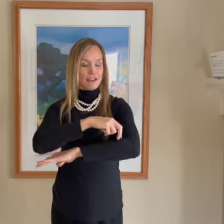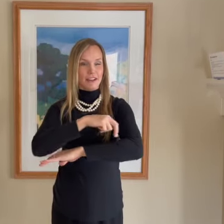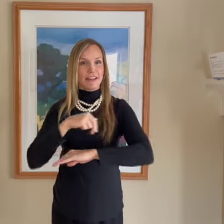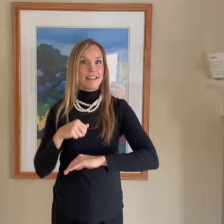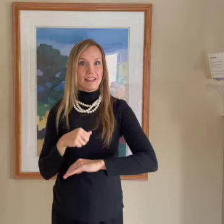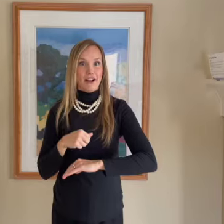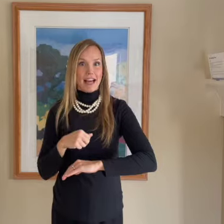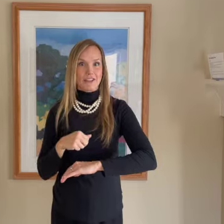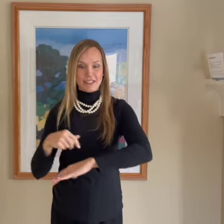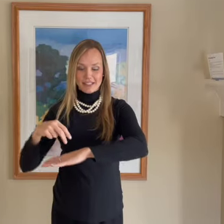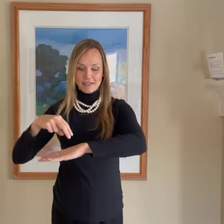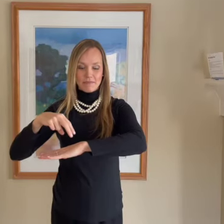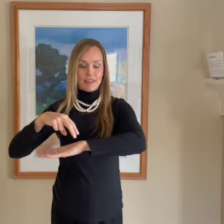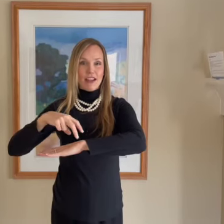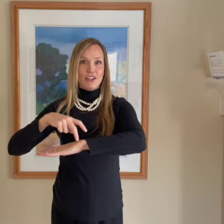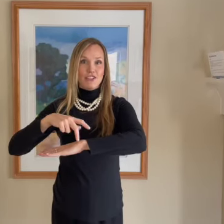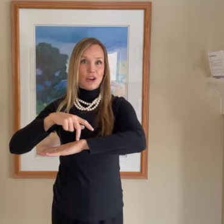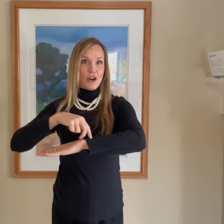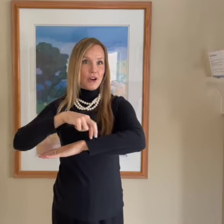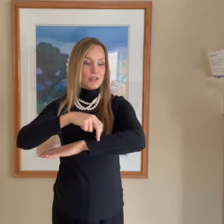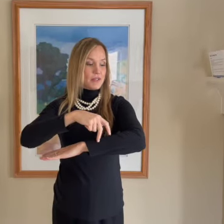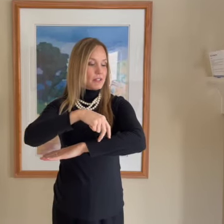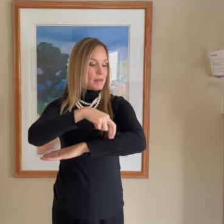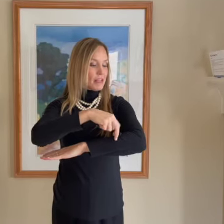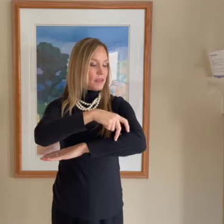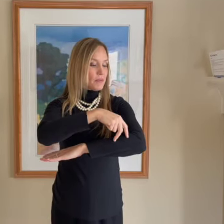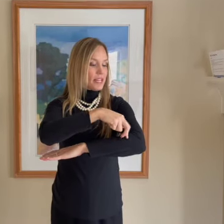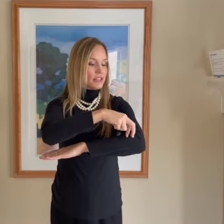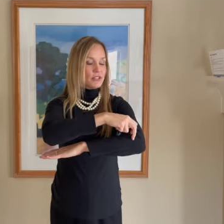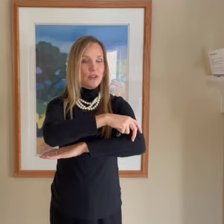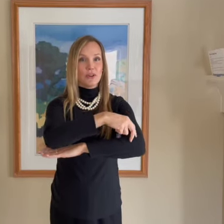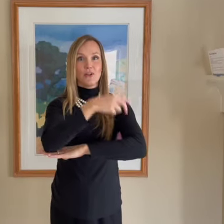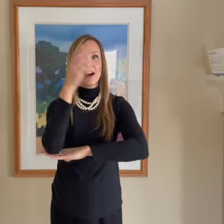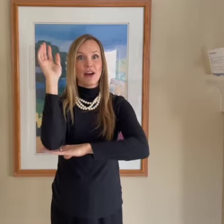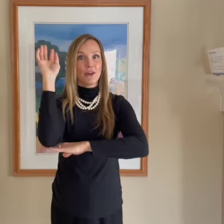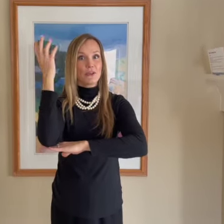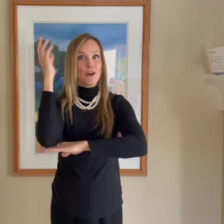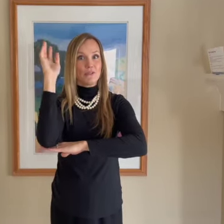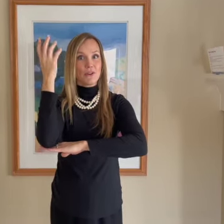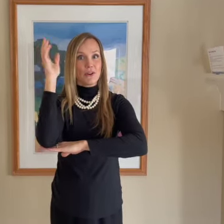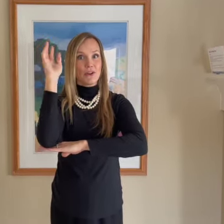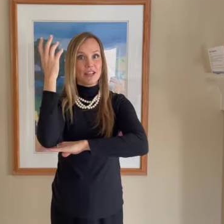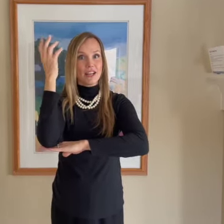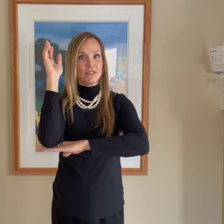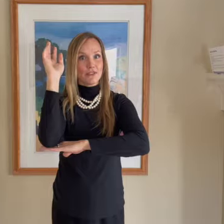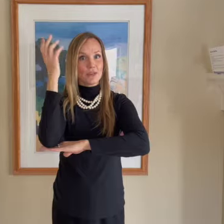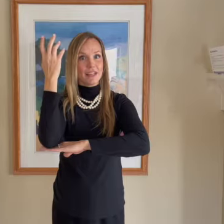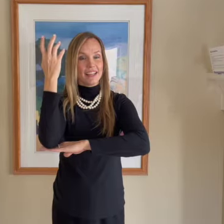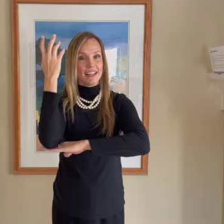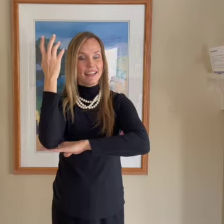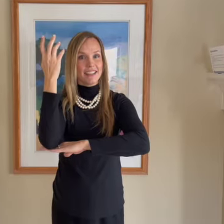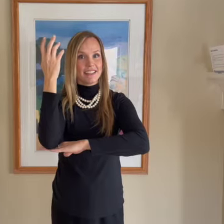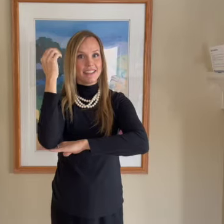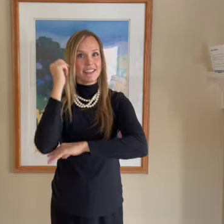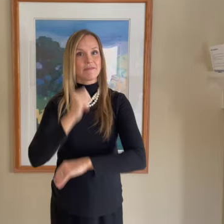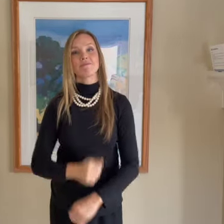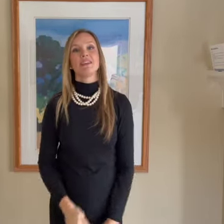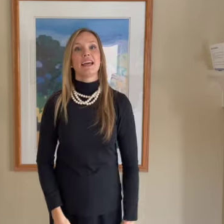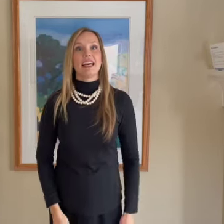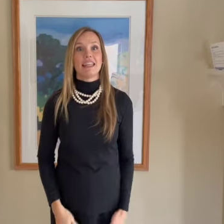little actions. Joseph Smith went to a grove full of trees. The